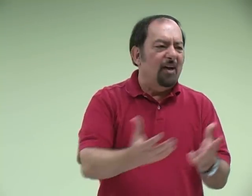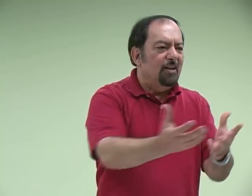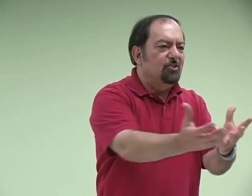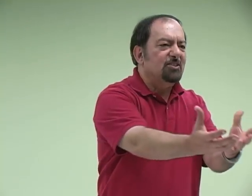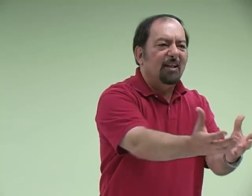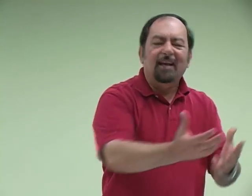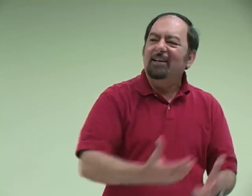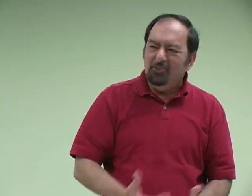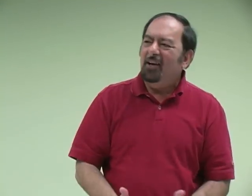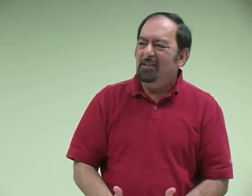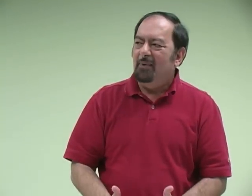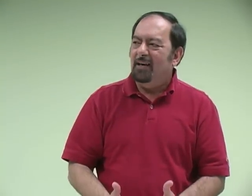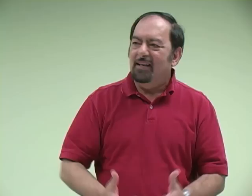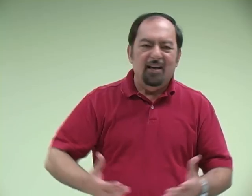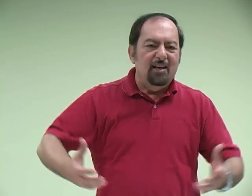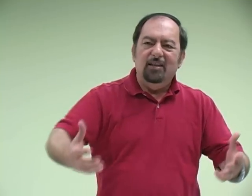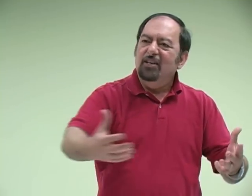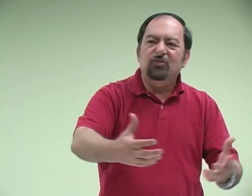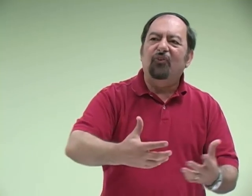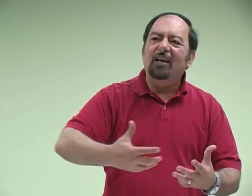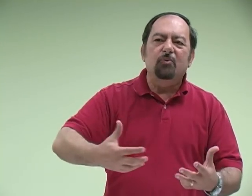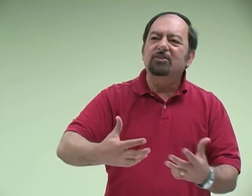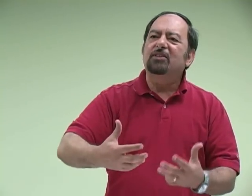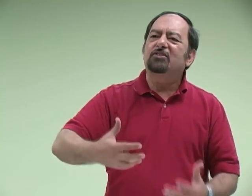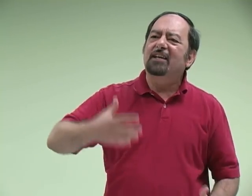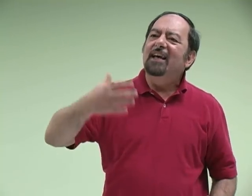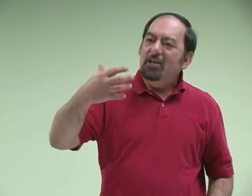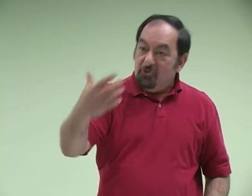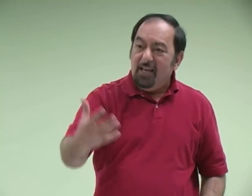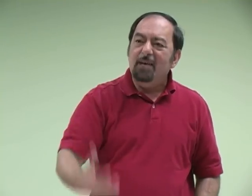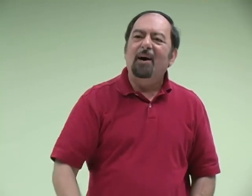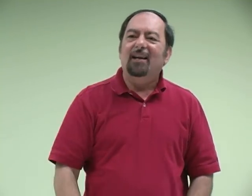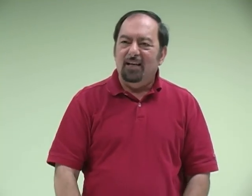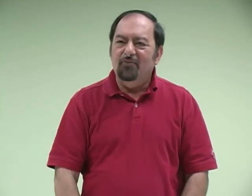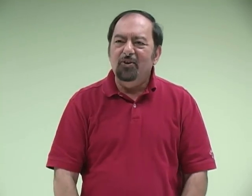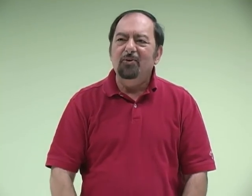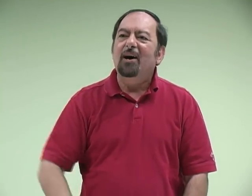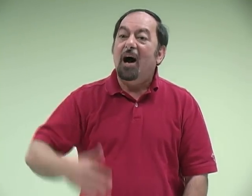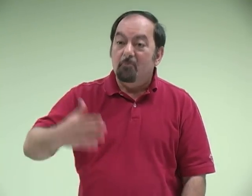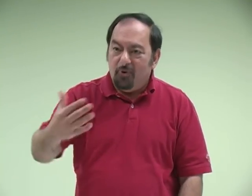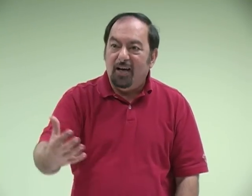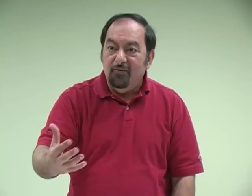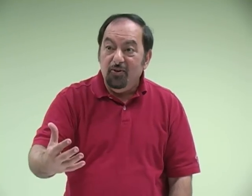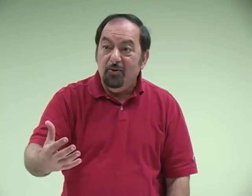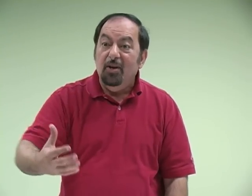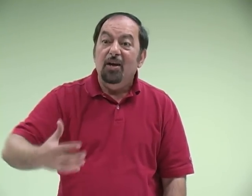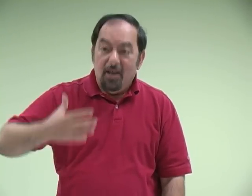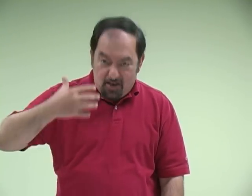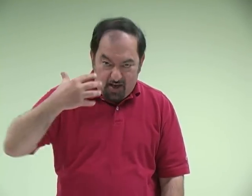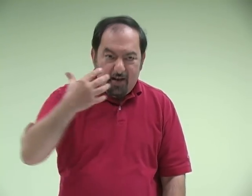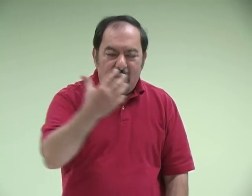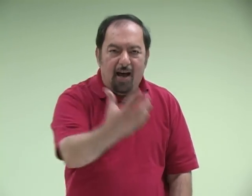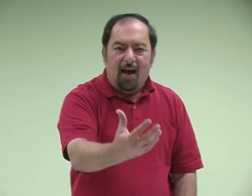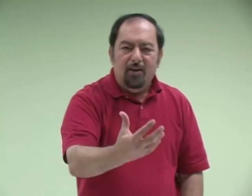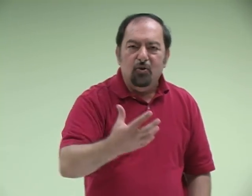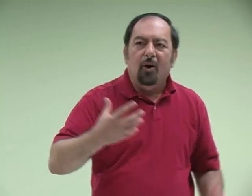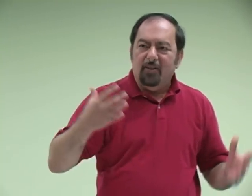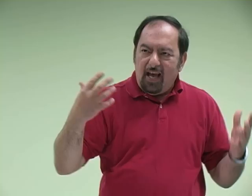have. Just like he talked about. His father wasn't there to say, Jacob, I love you. I'm proud of you. You are the